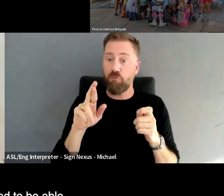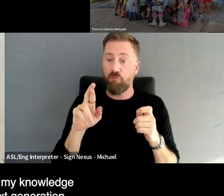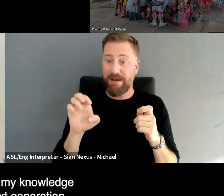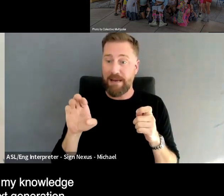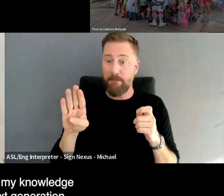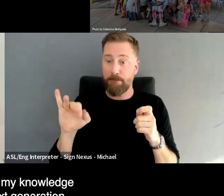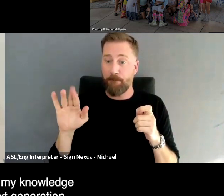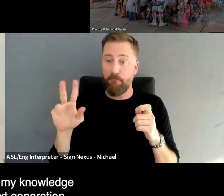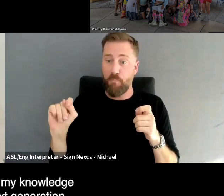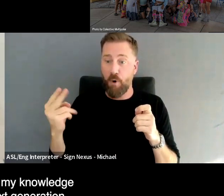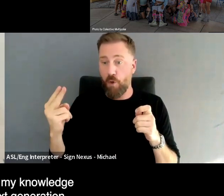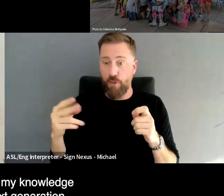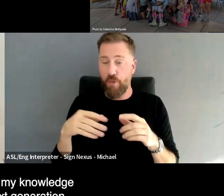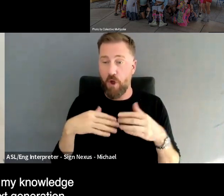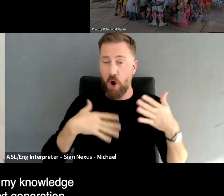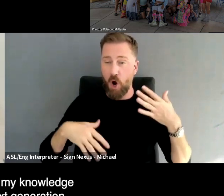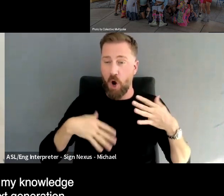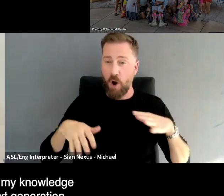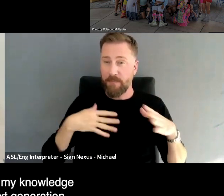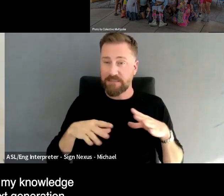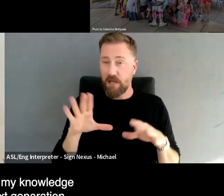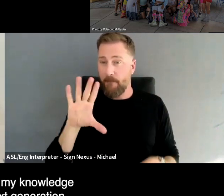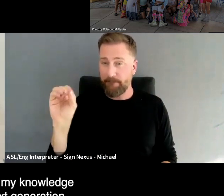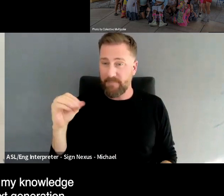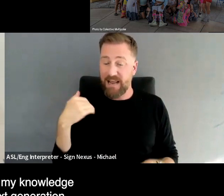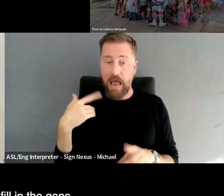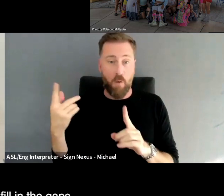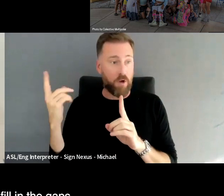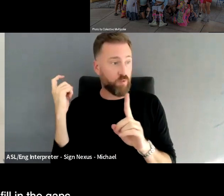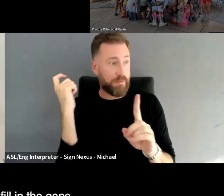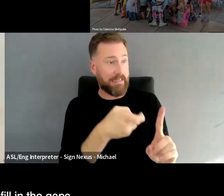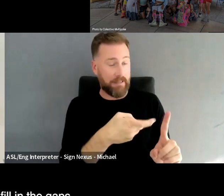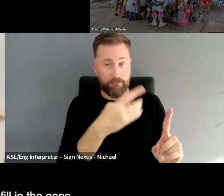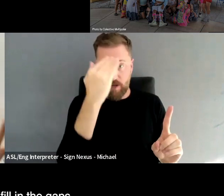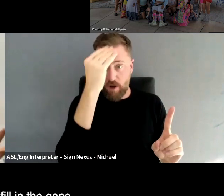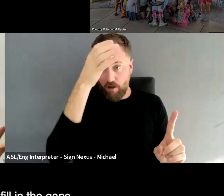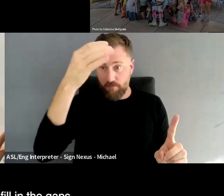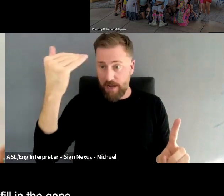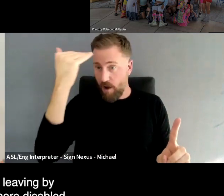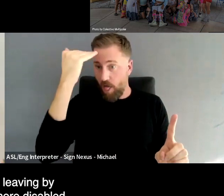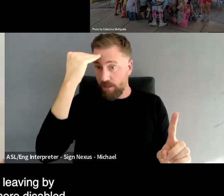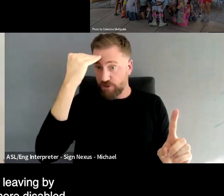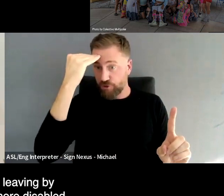able to then cast my knowledge onto the next generation, so they can fill in the gaps that I'm